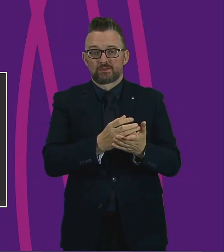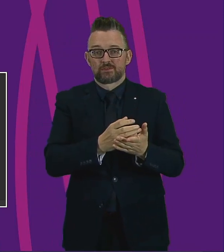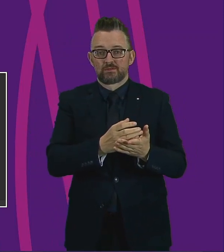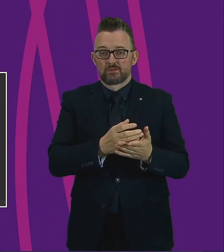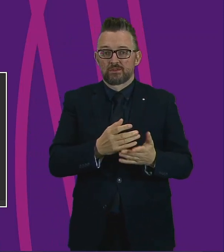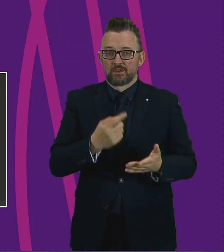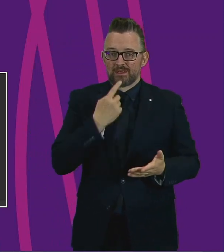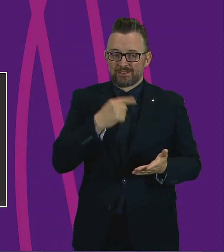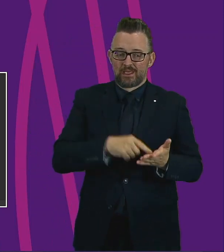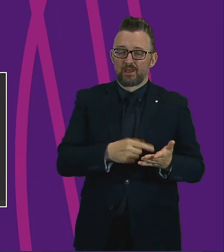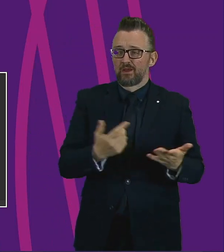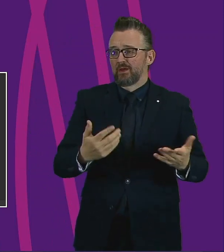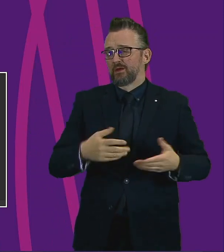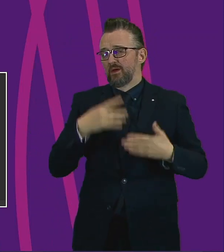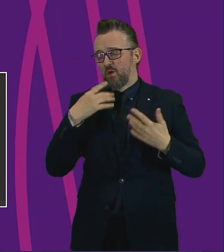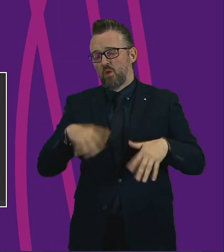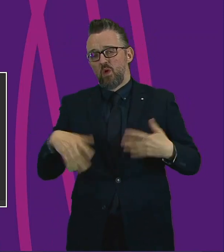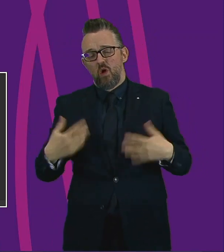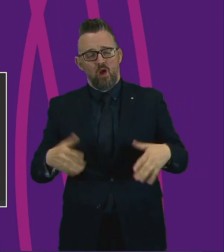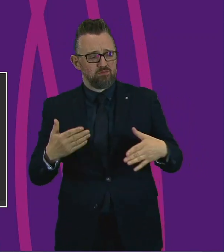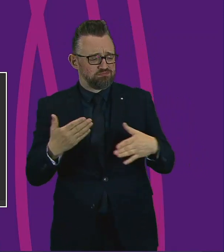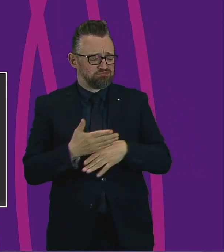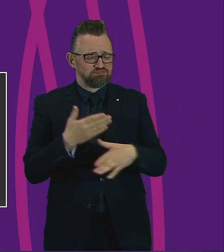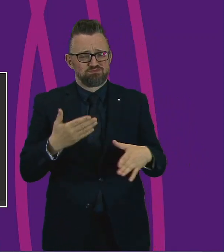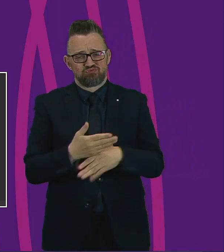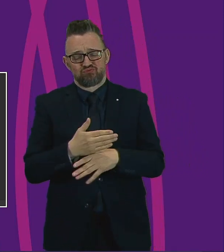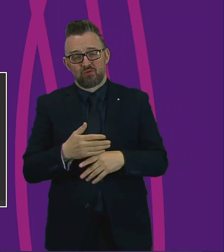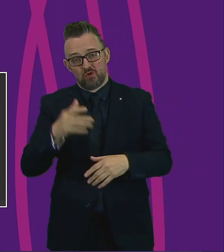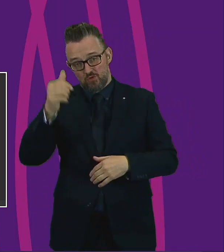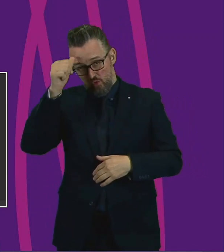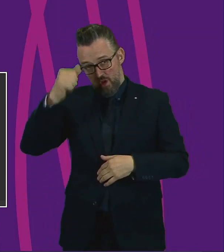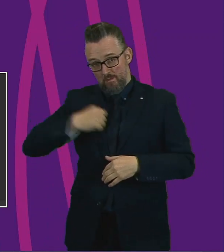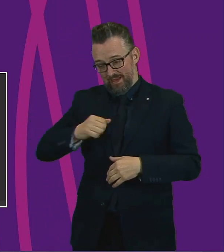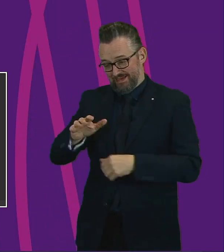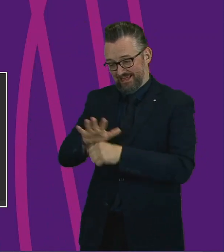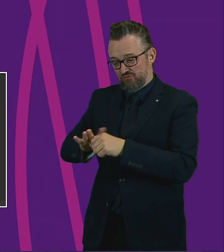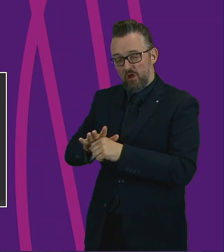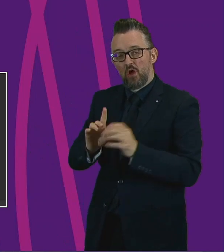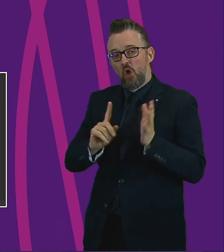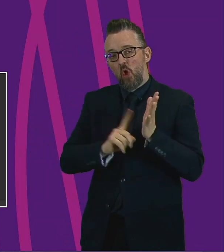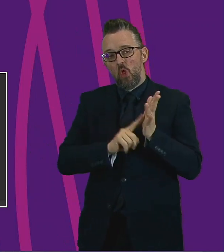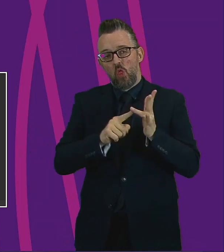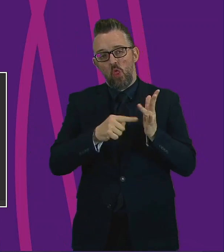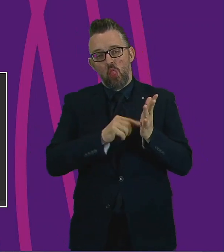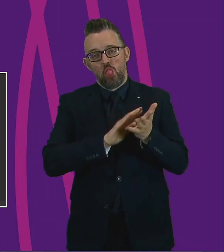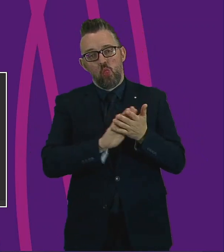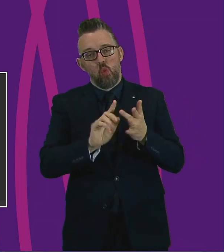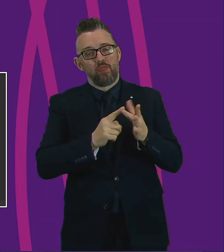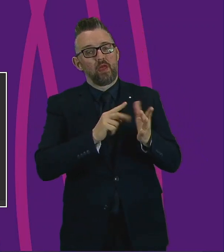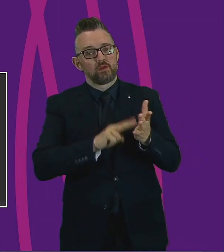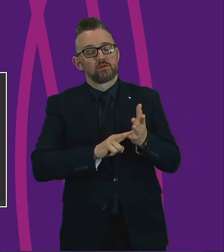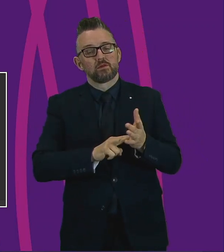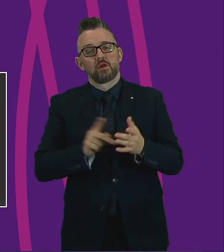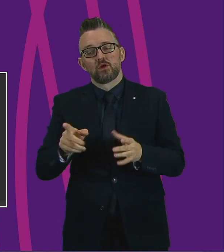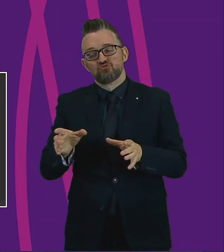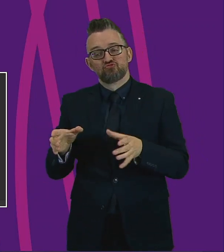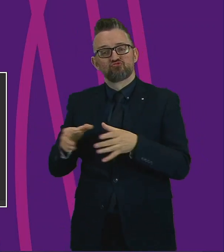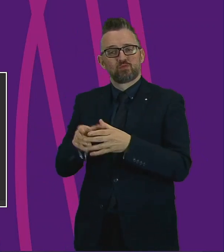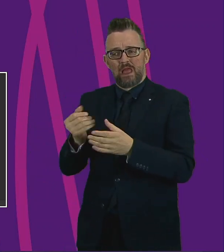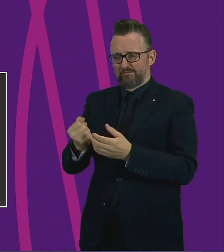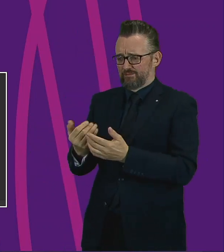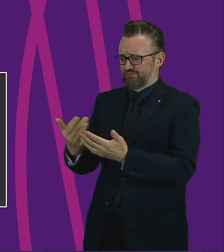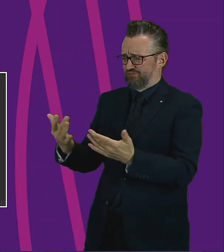doing a remarkable job. I know within my own region here of Lothian of many groups who